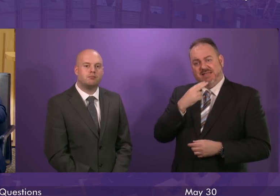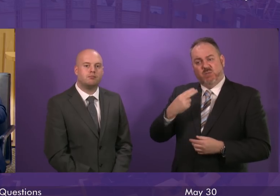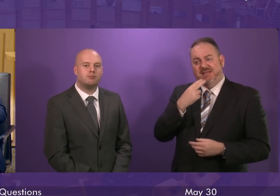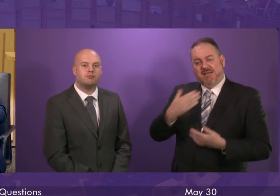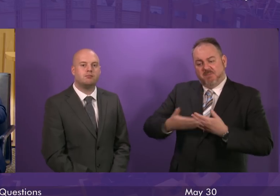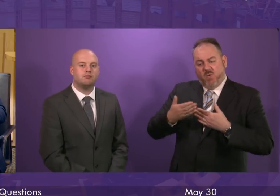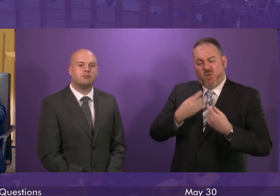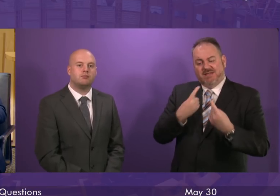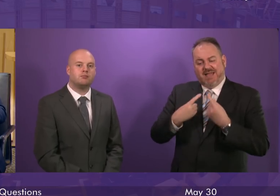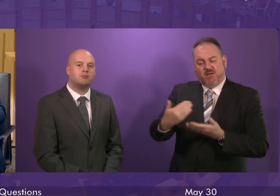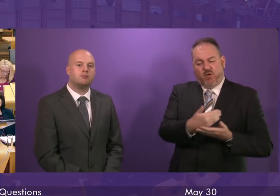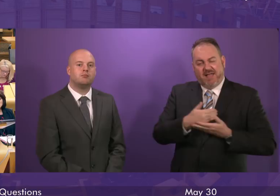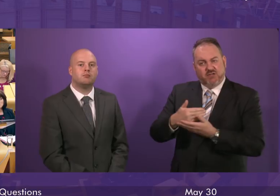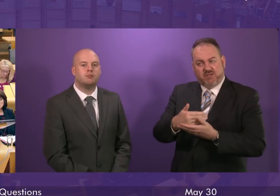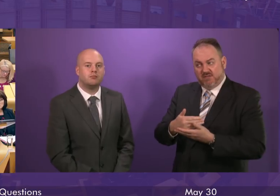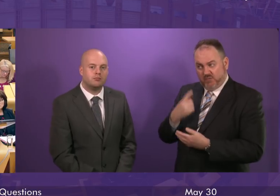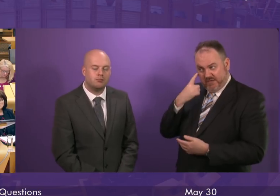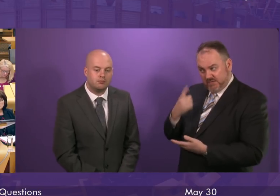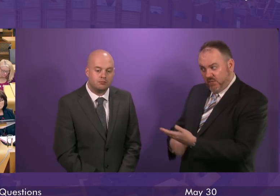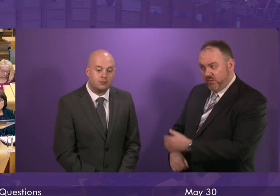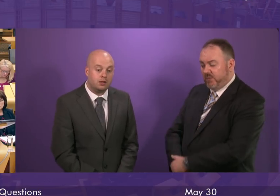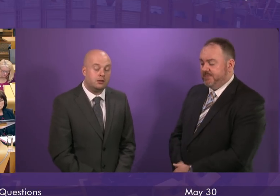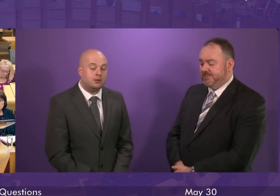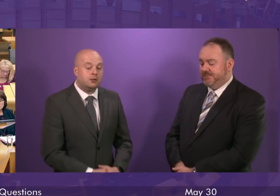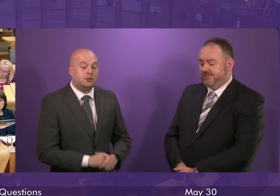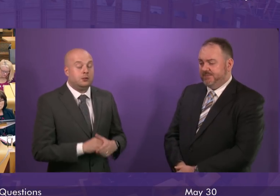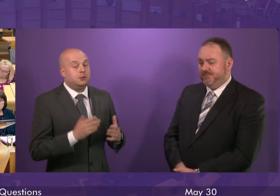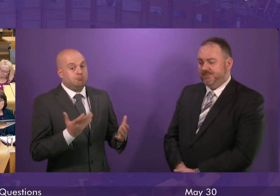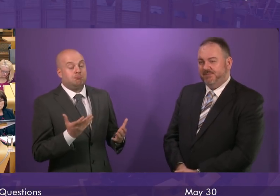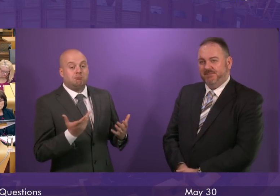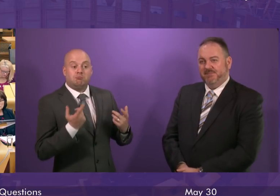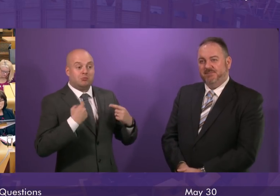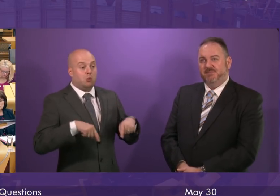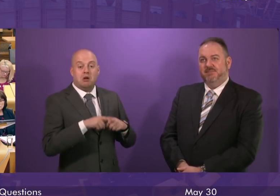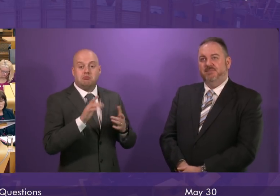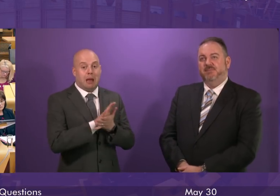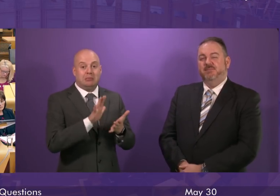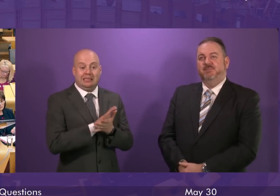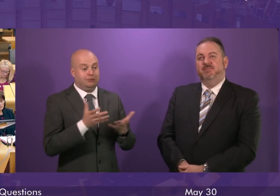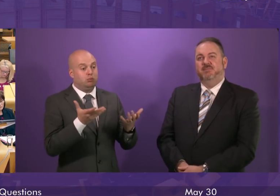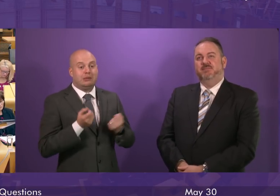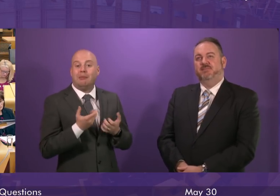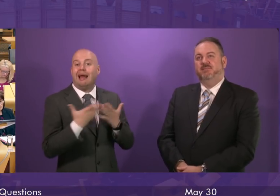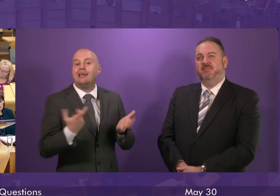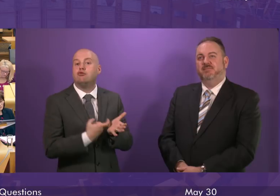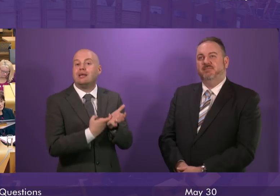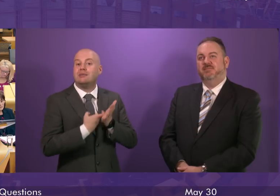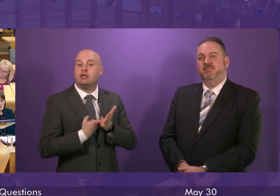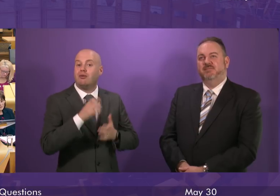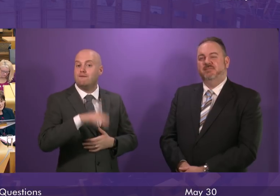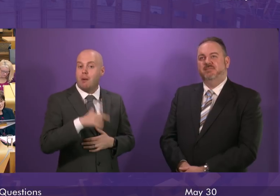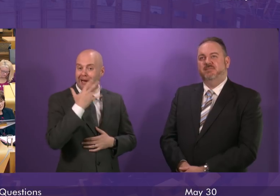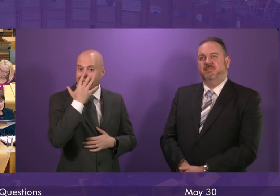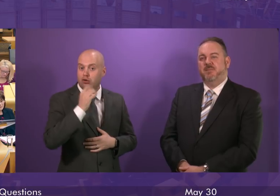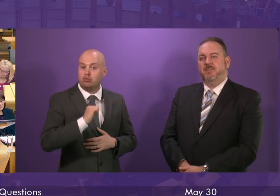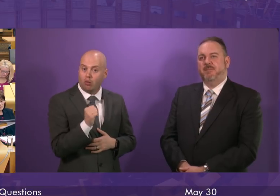on social care is required? First Minister. We will listen carefully to all of the recommendations that Age Scotland makes. We do want to make